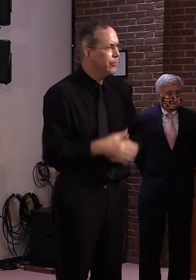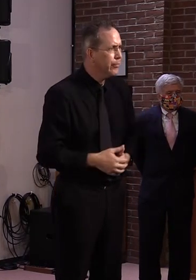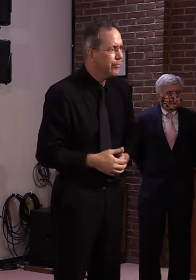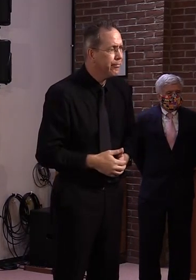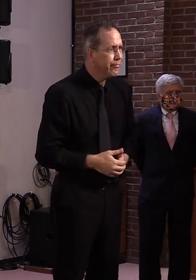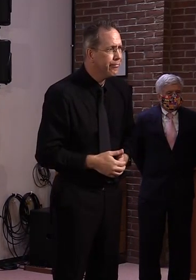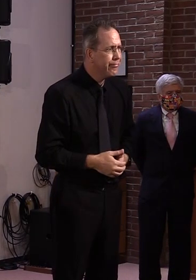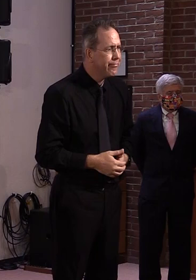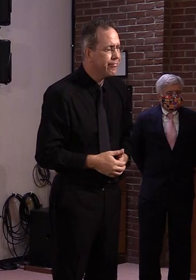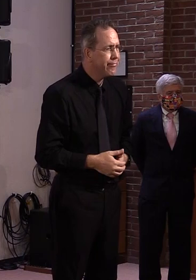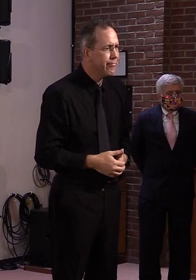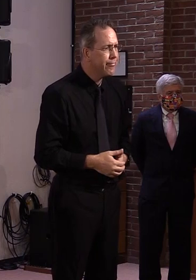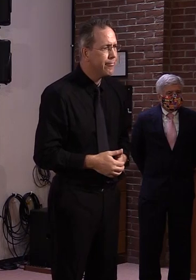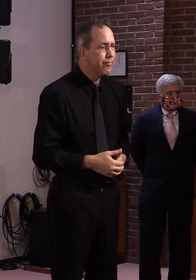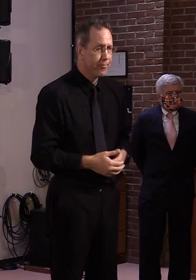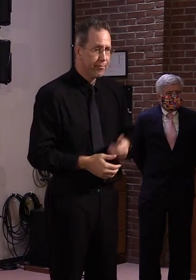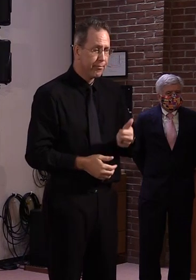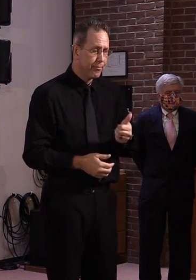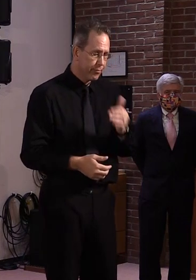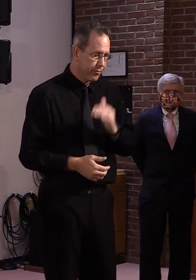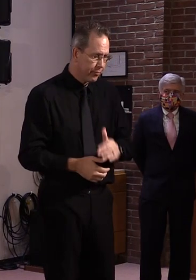All right, John. Thank you.